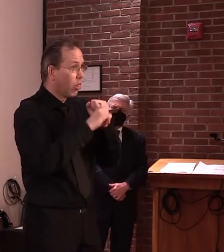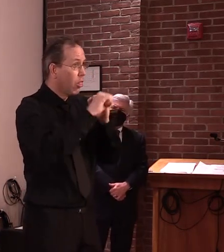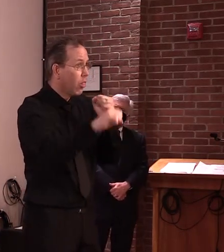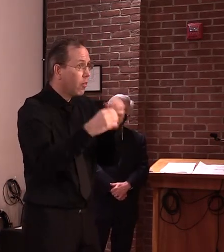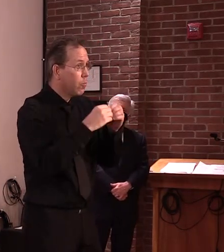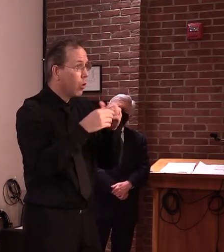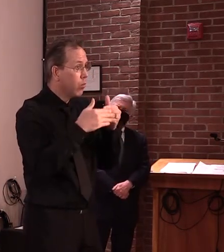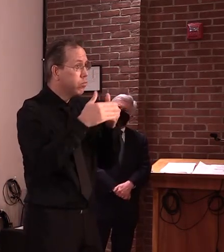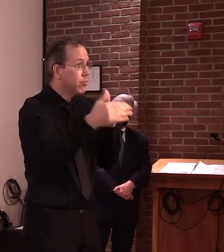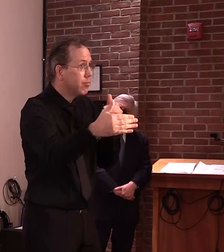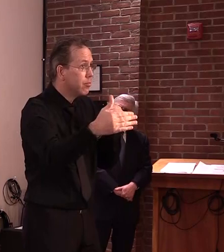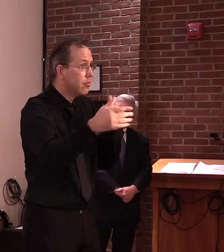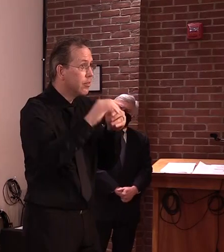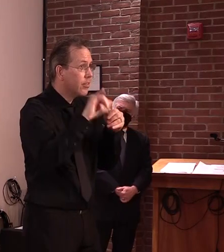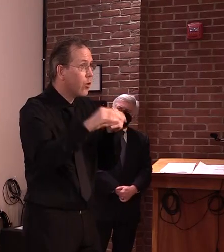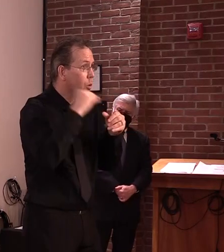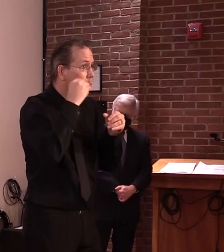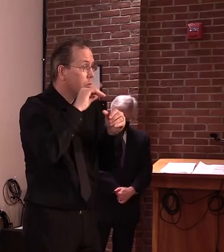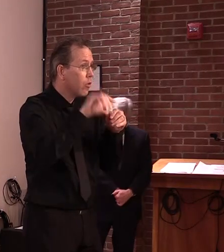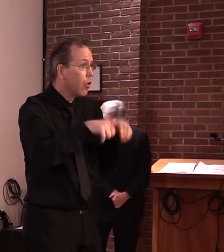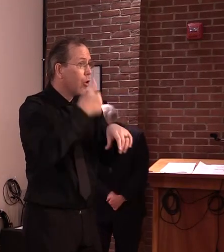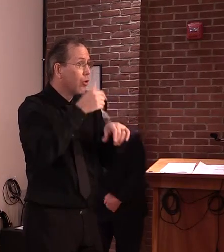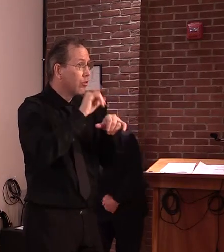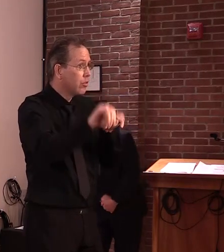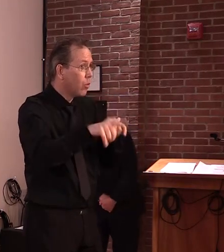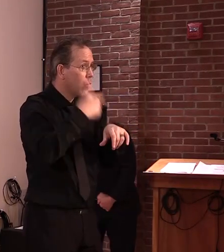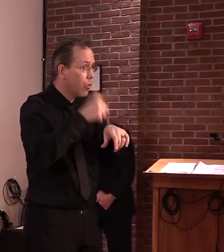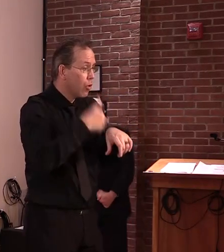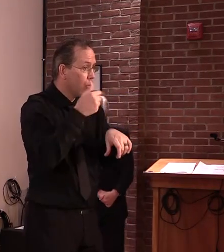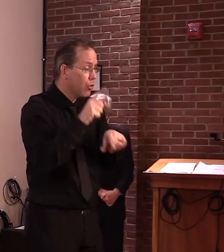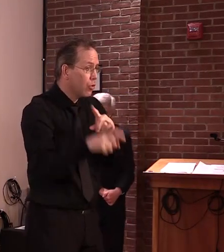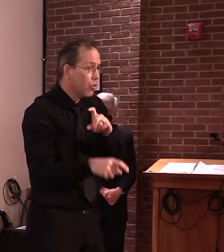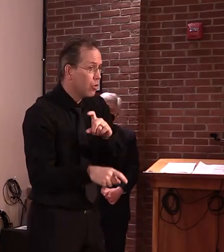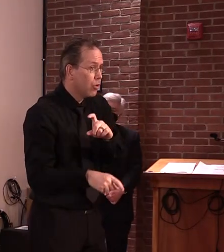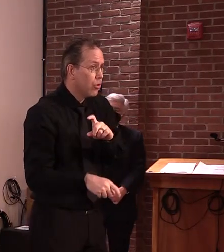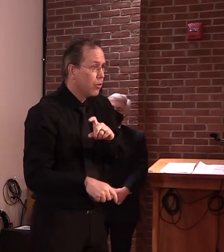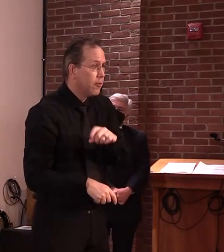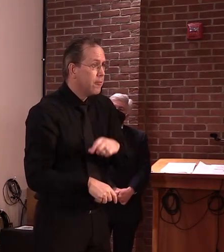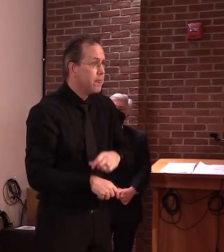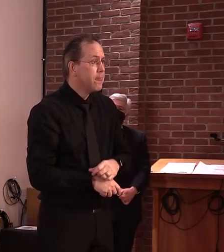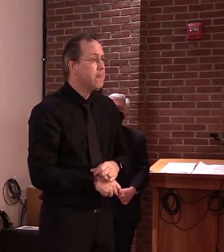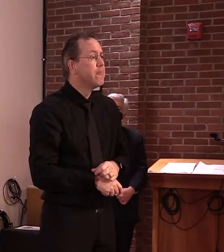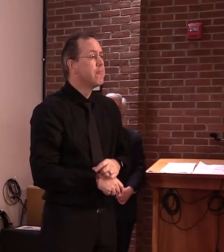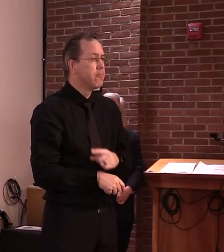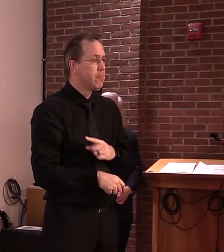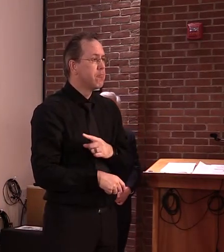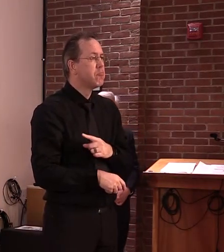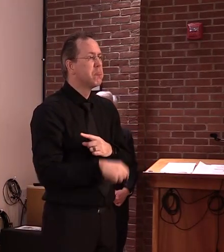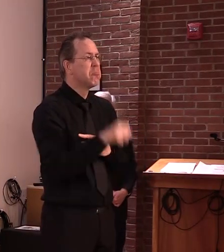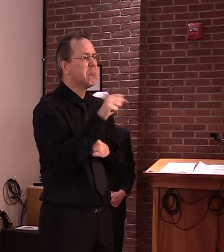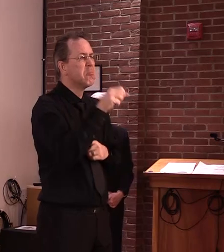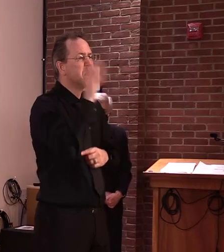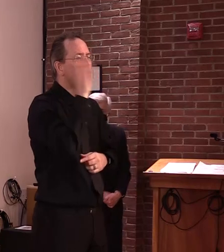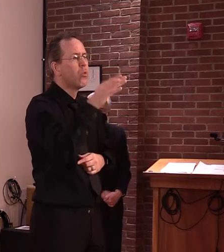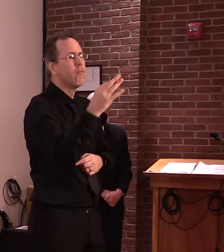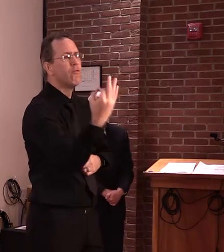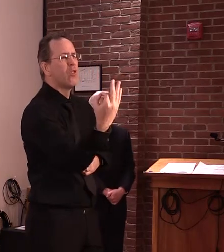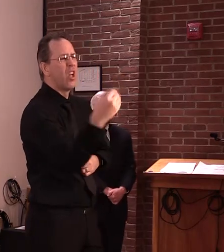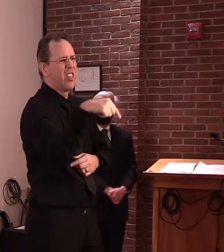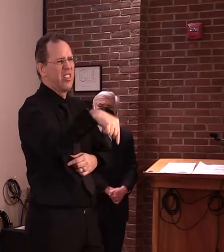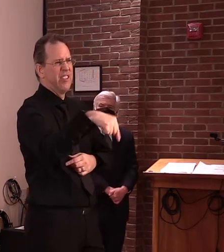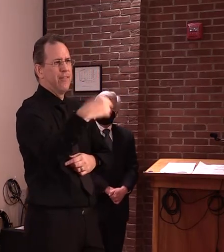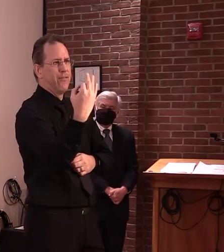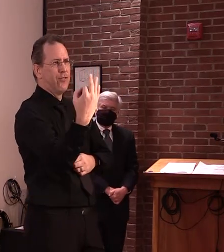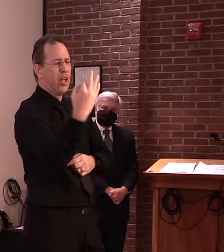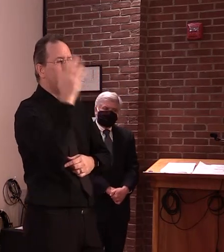a combination in the future. On Friday, we will be extending the state of emergency. That's the vehicle we